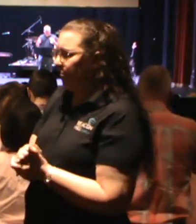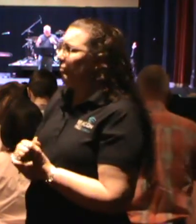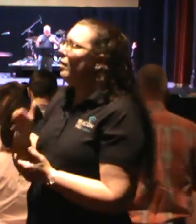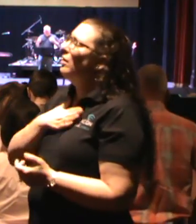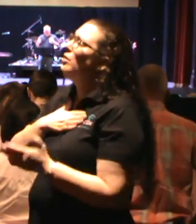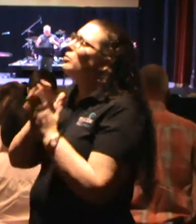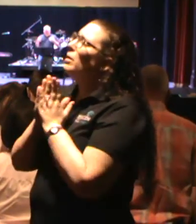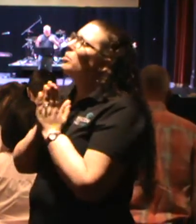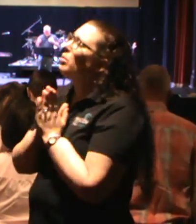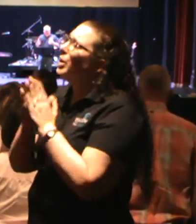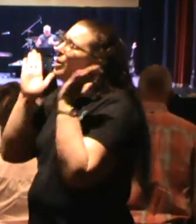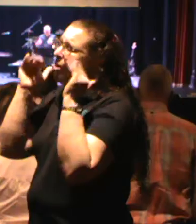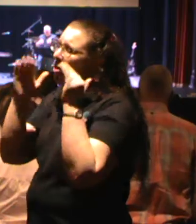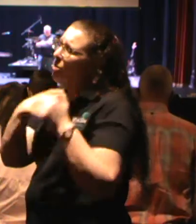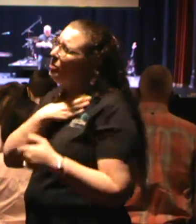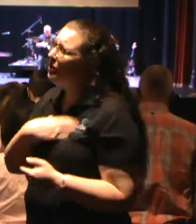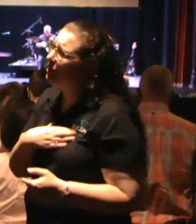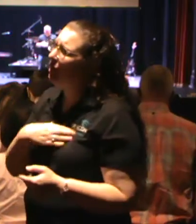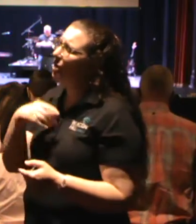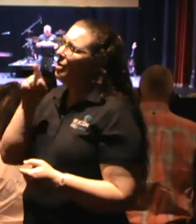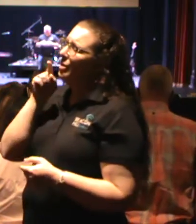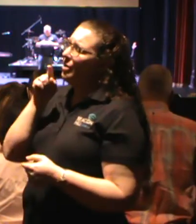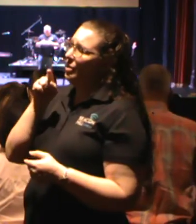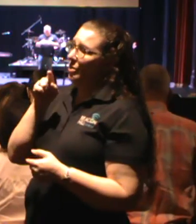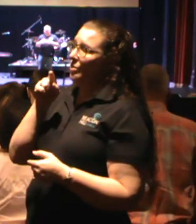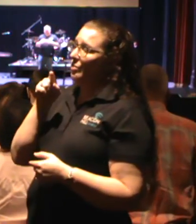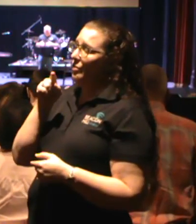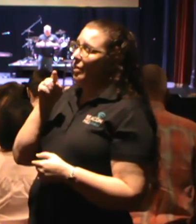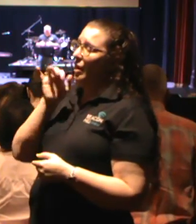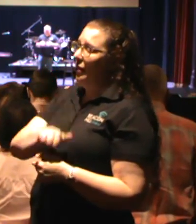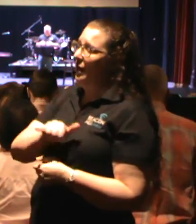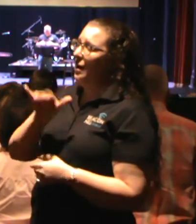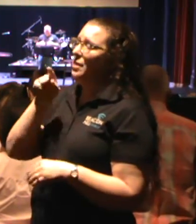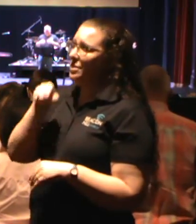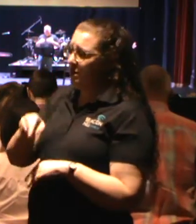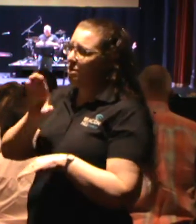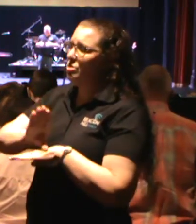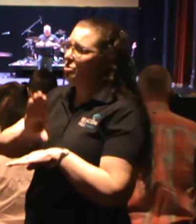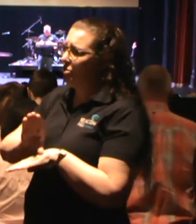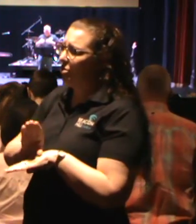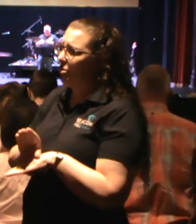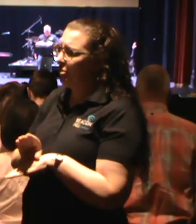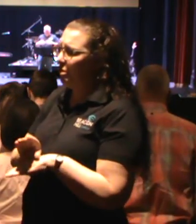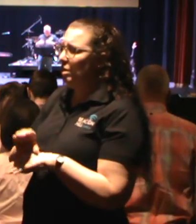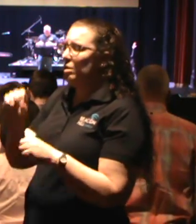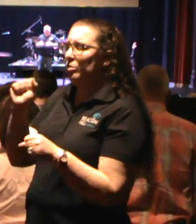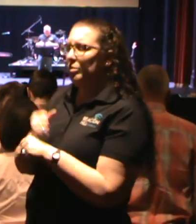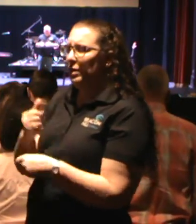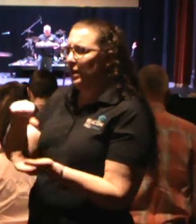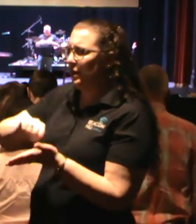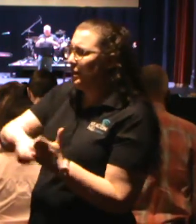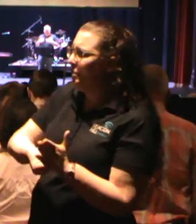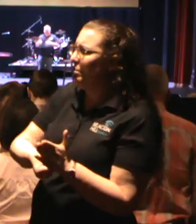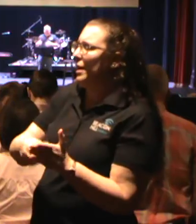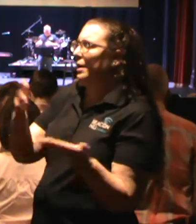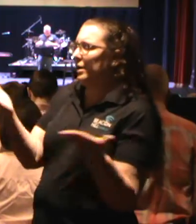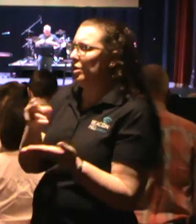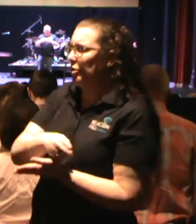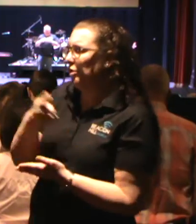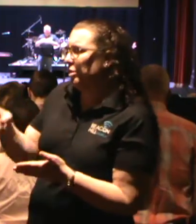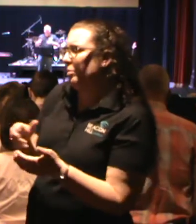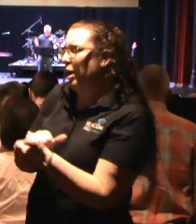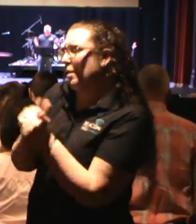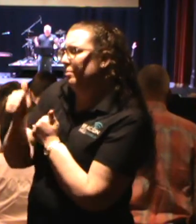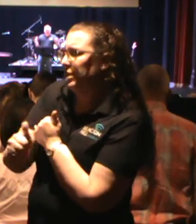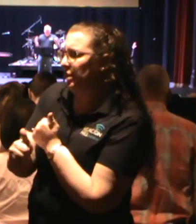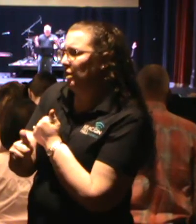my prayer, it is my hope, it my desire to you, Terry, that this church makes an impact here in Hopewell and beyond